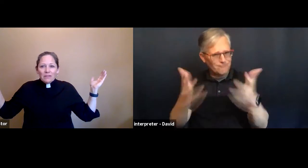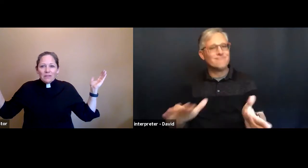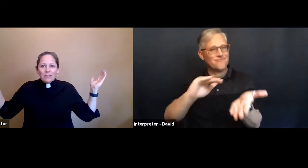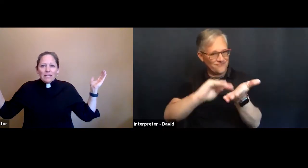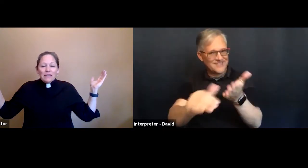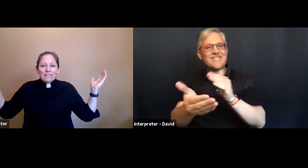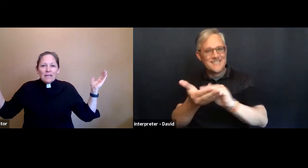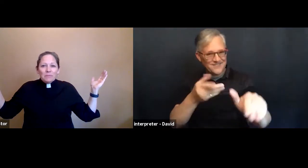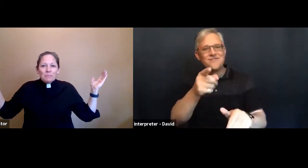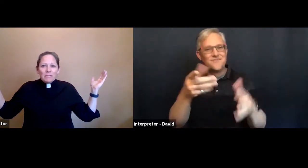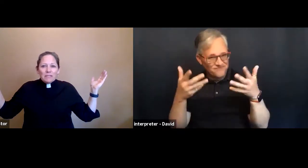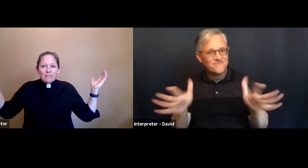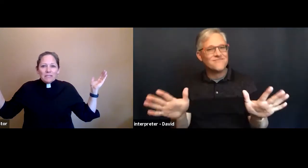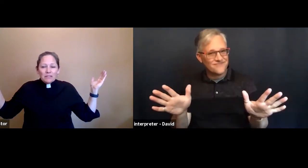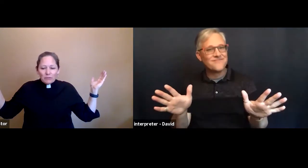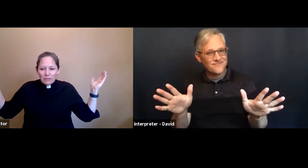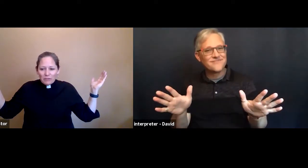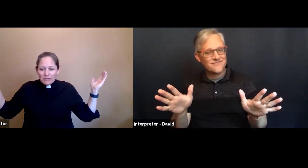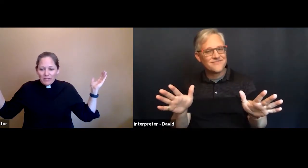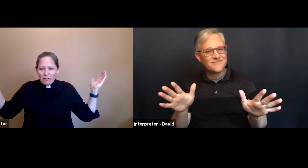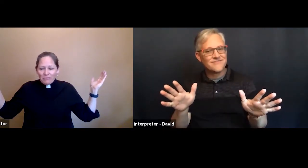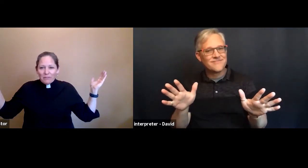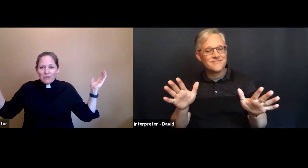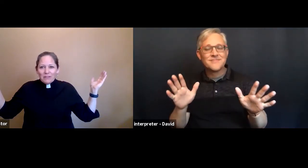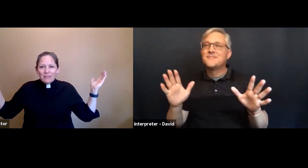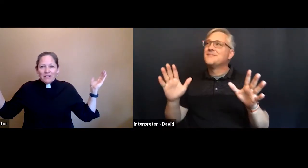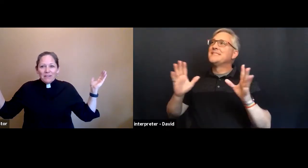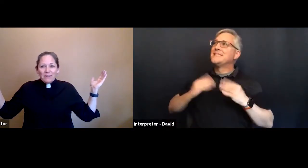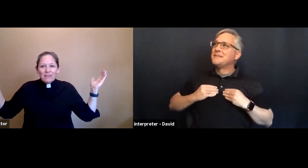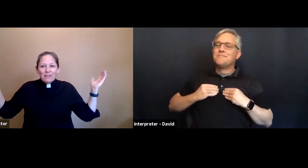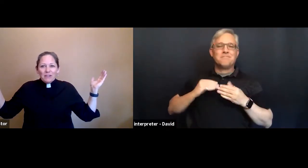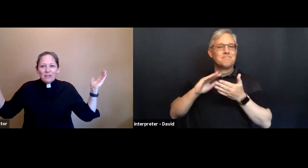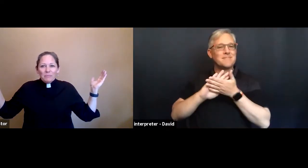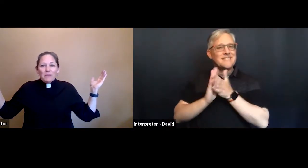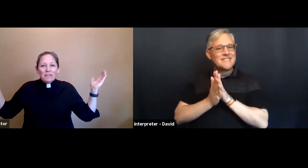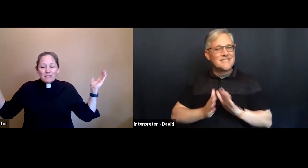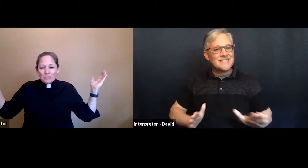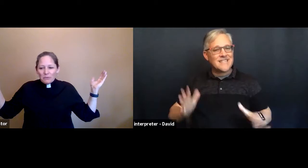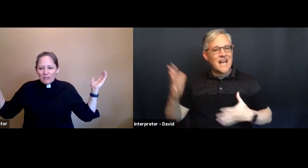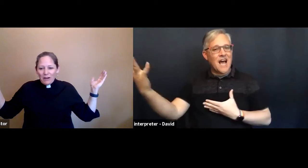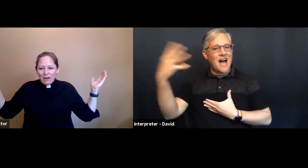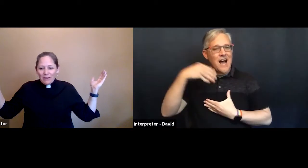Accept peace with yourself, peace with God,